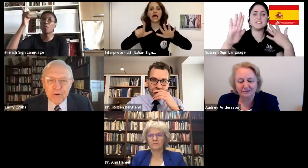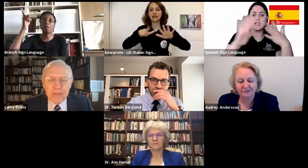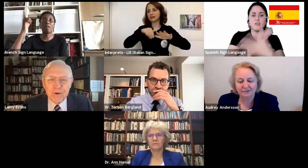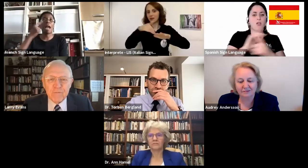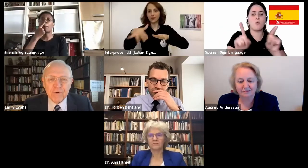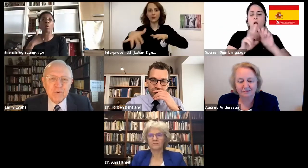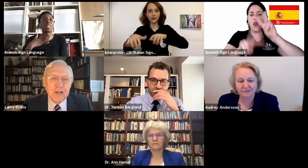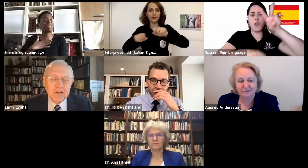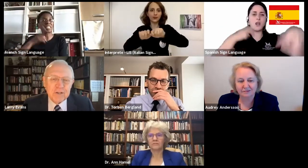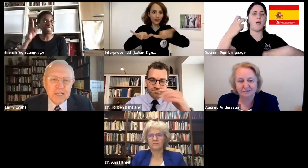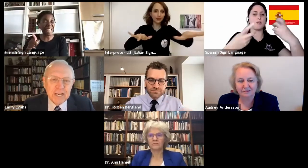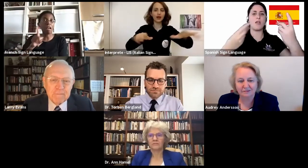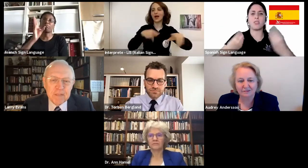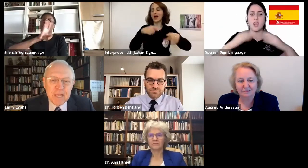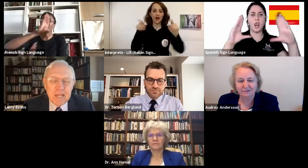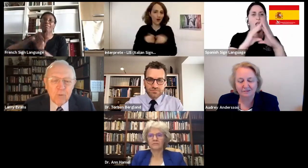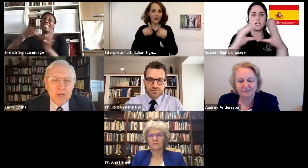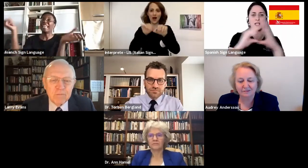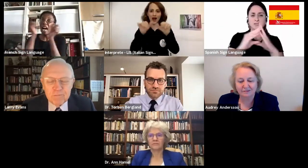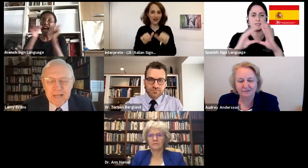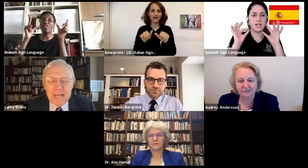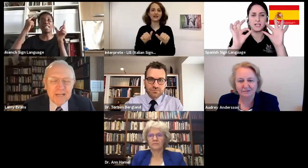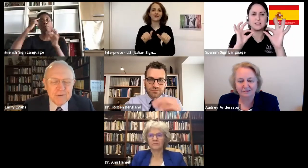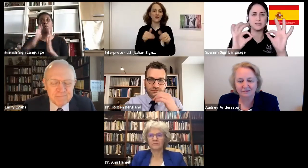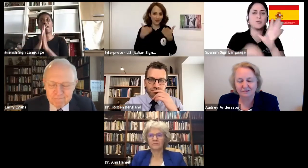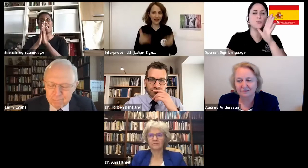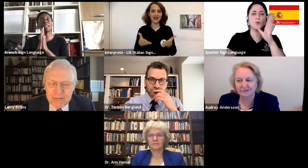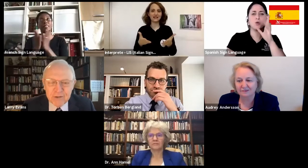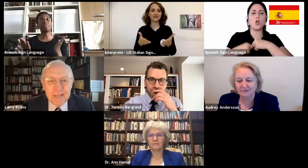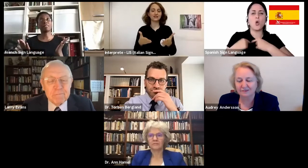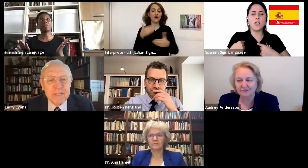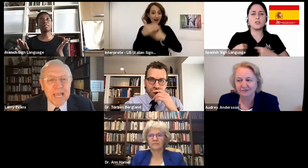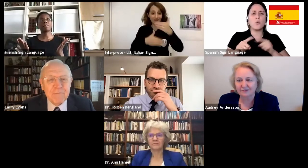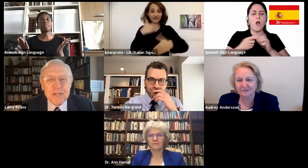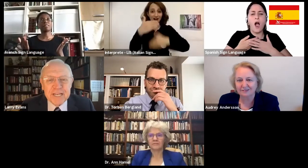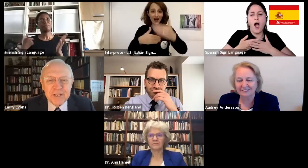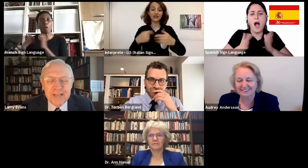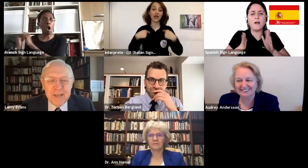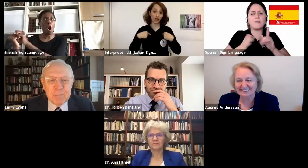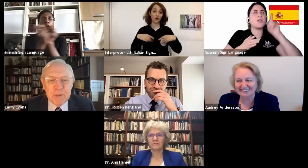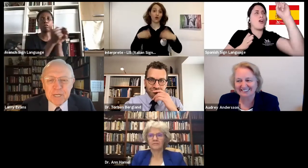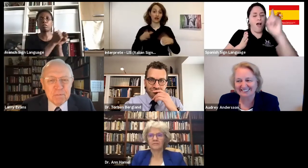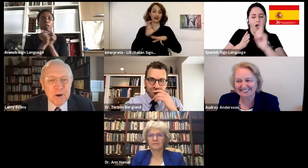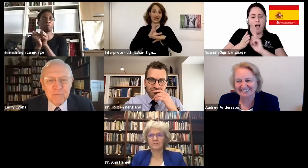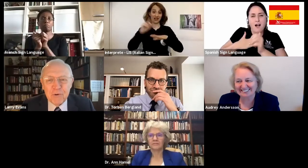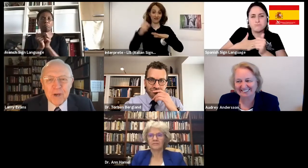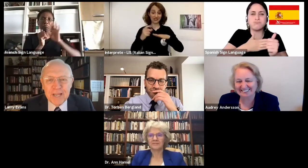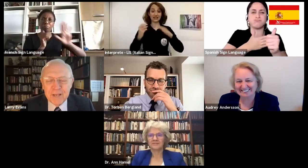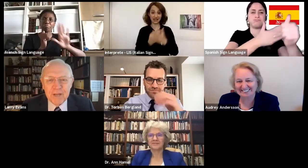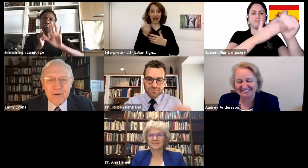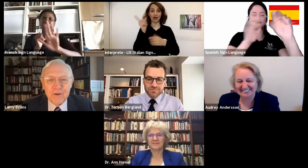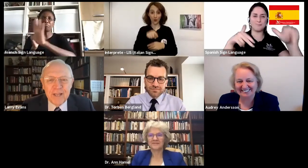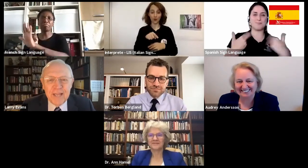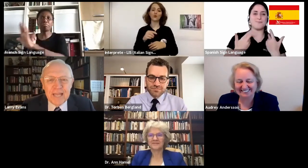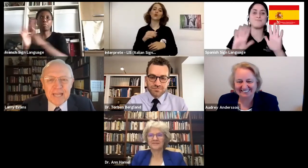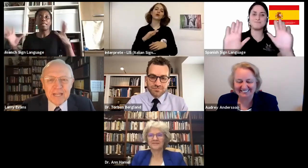one another and therefore to God's leading. Well, I didn't mean to be advertising. But it's part of who I